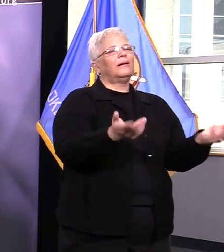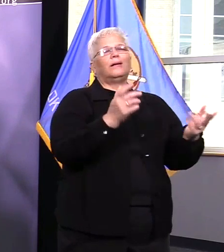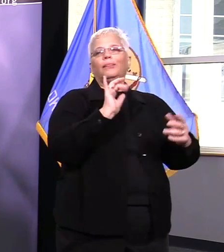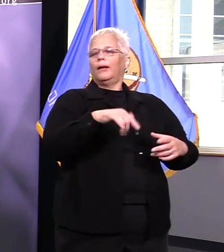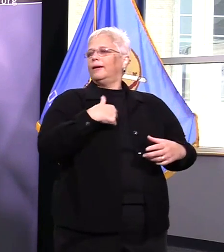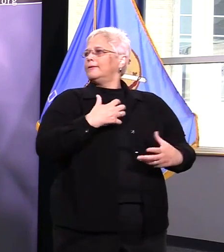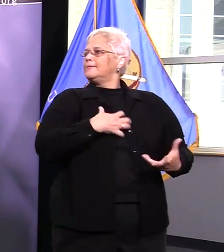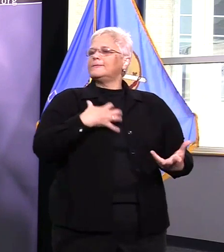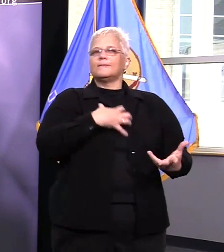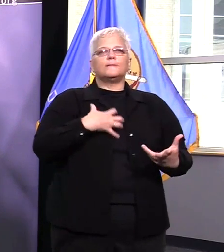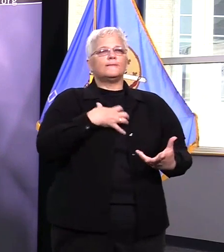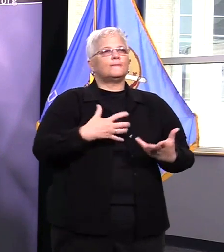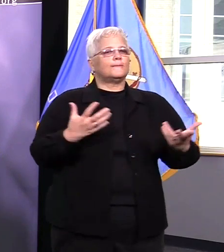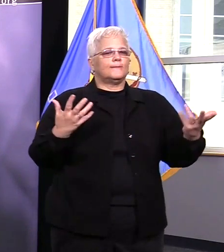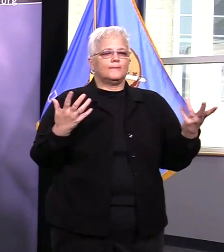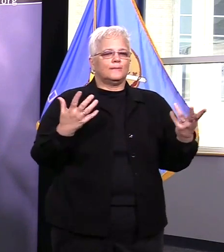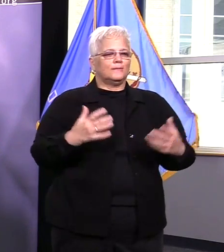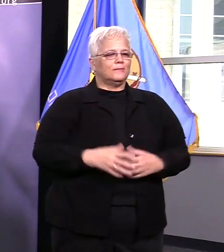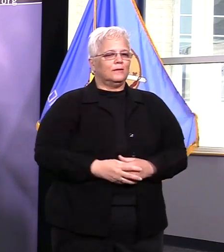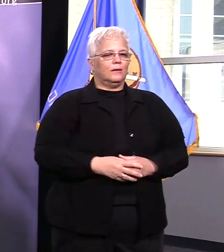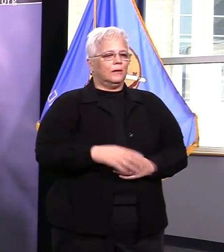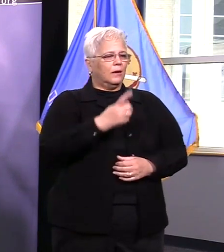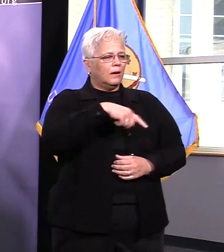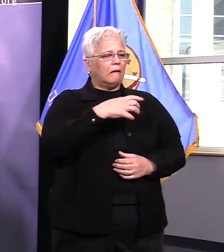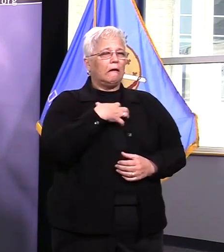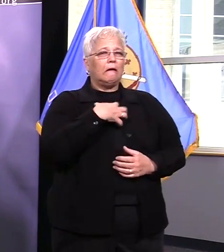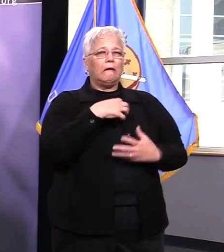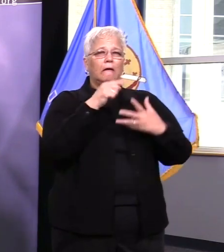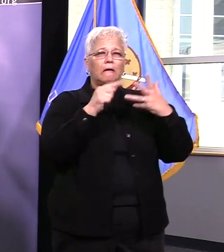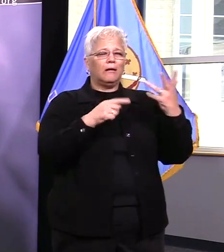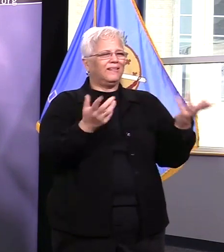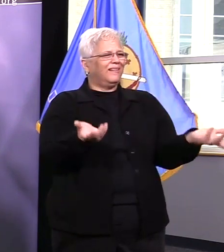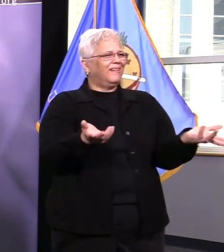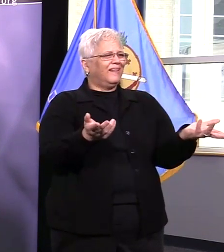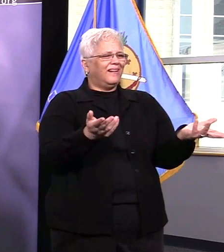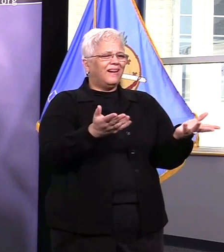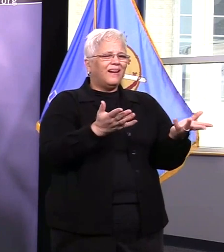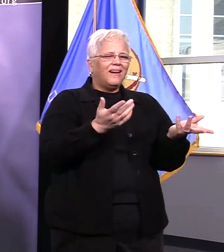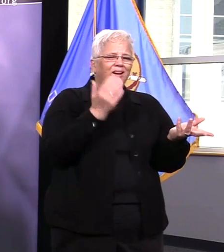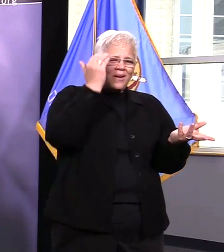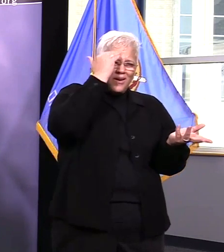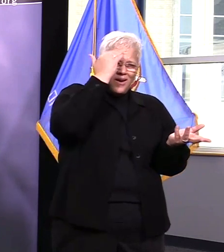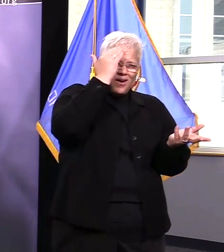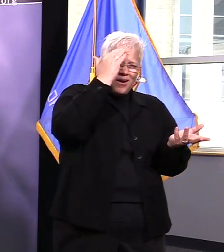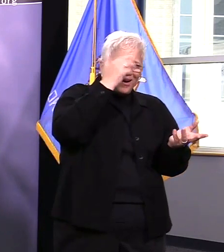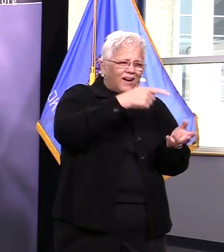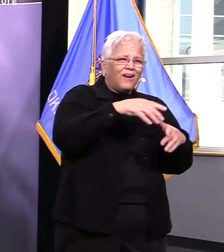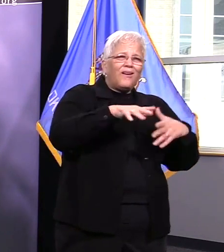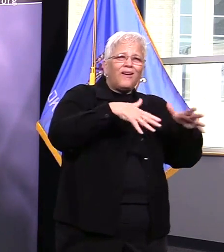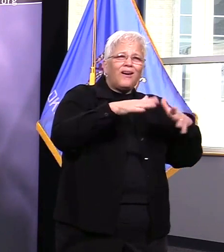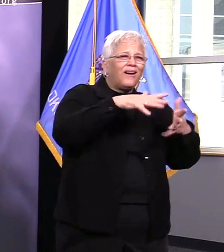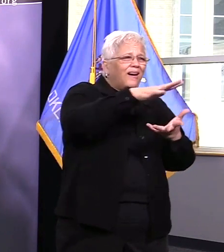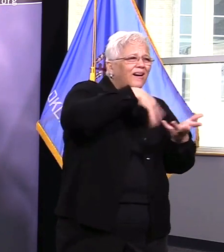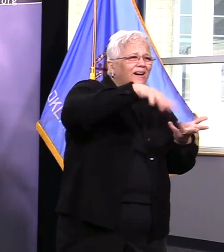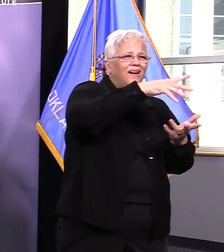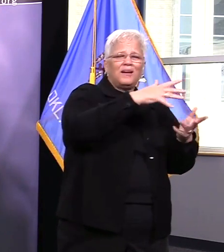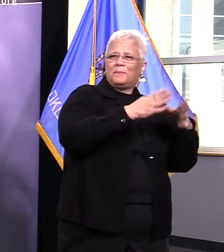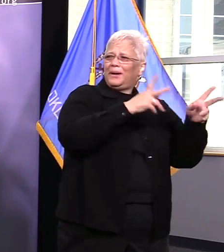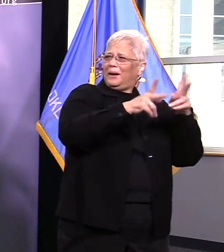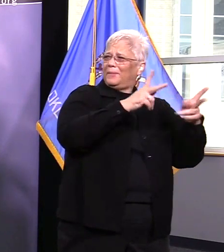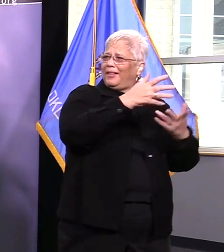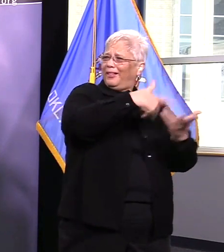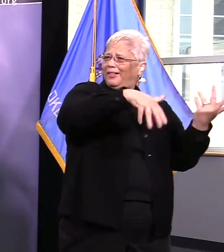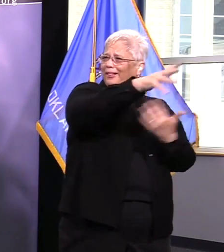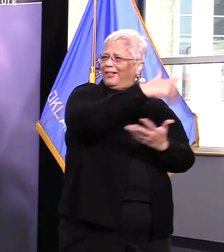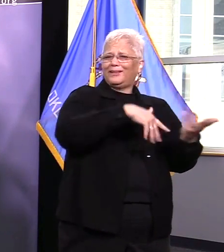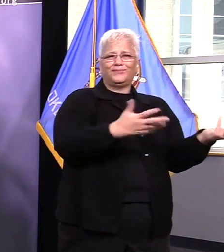complaints that were coming in were relative to the trails in river parks or the trail that goes around la fortune park or the